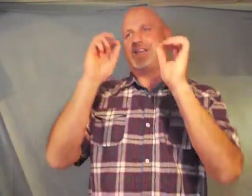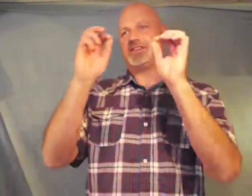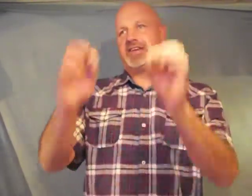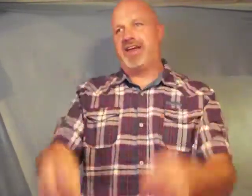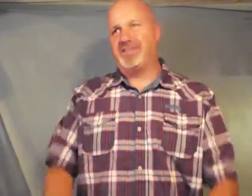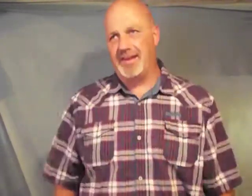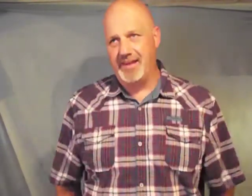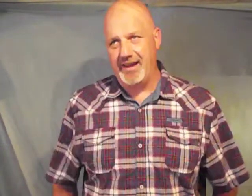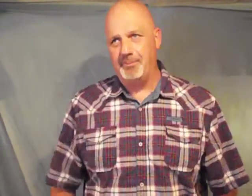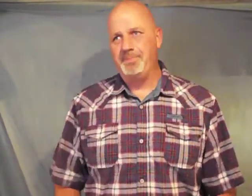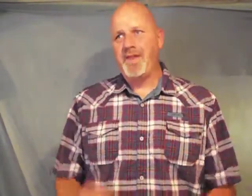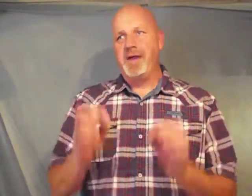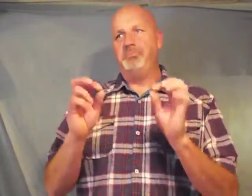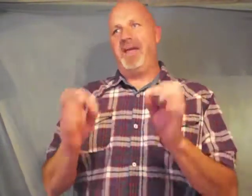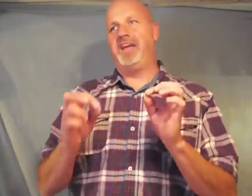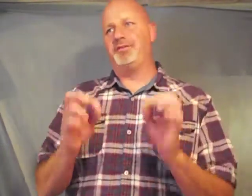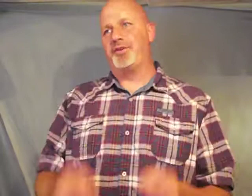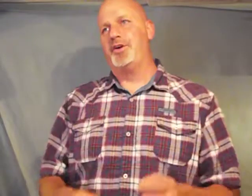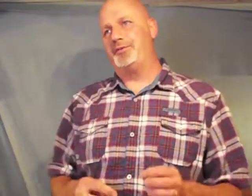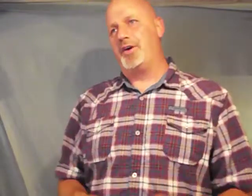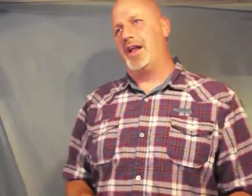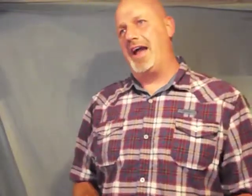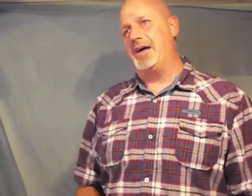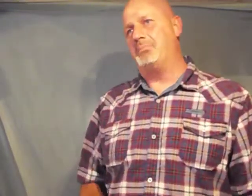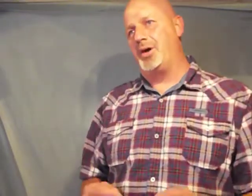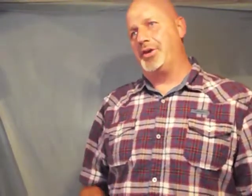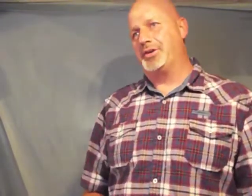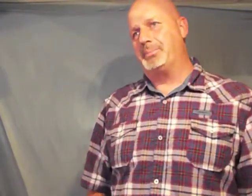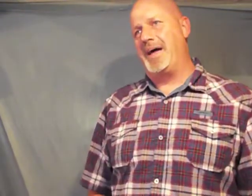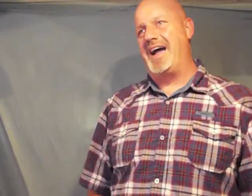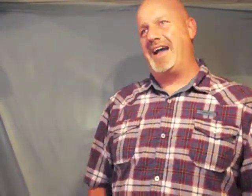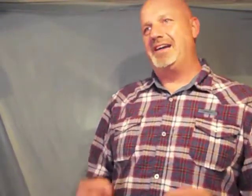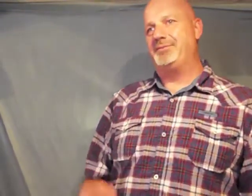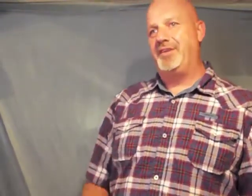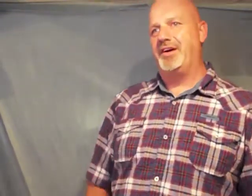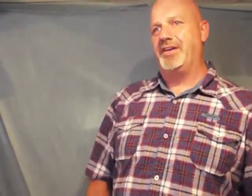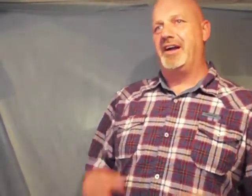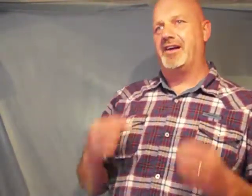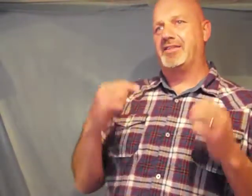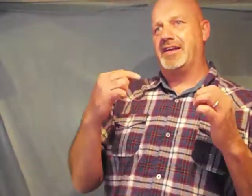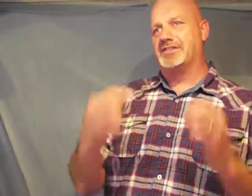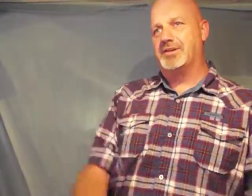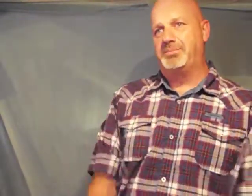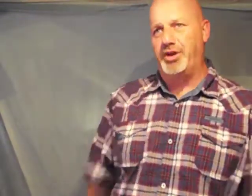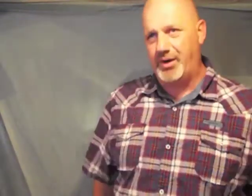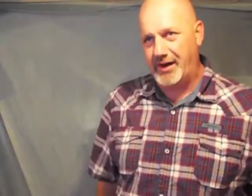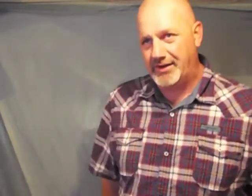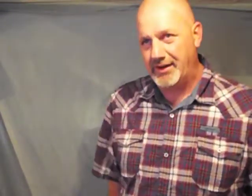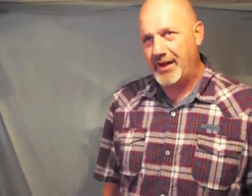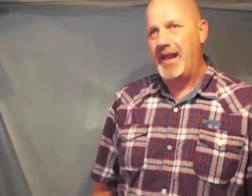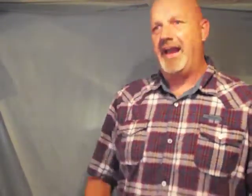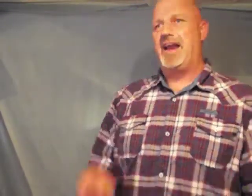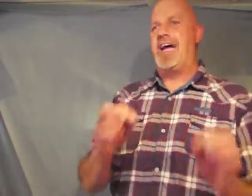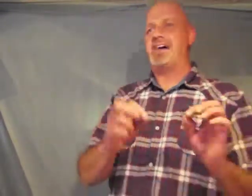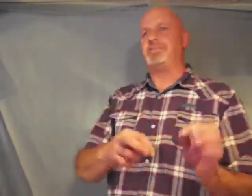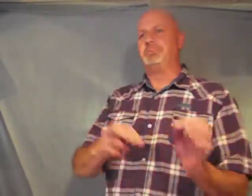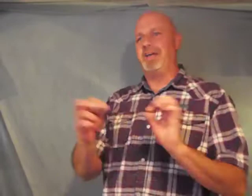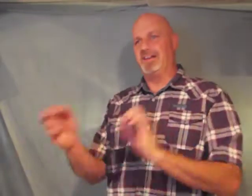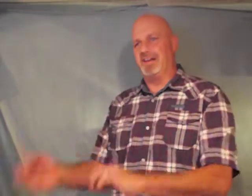said to them be fruitful and multiply and fill the earth and subdue it and have dominion